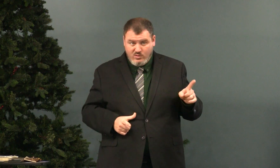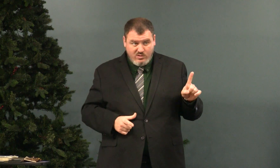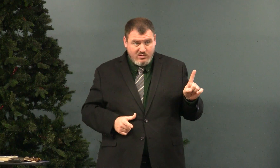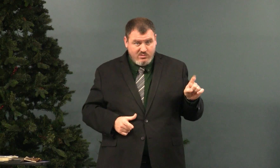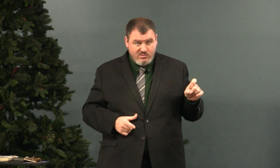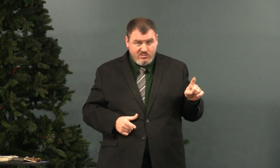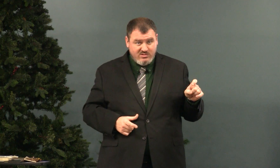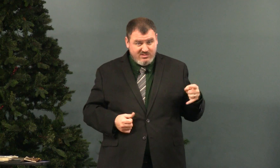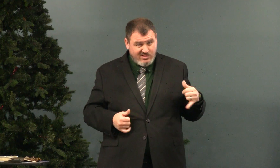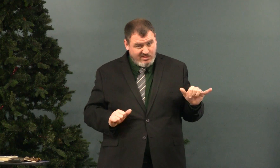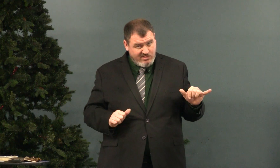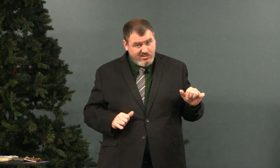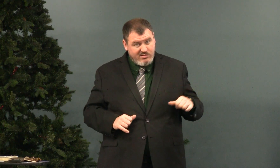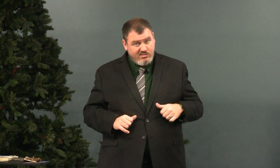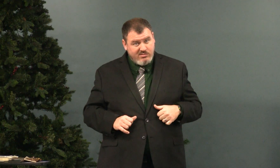still be thankful to God.